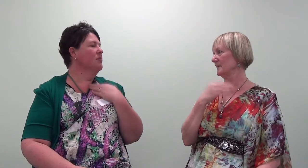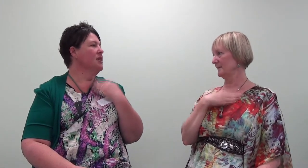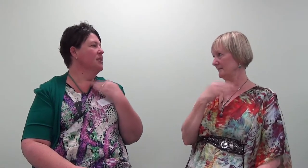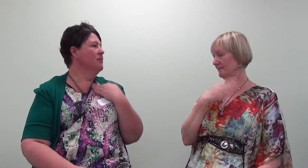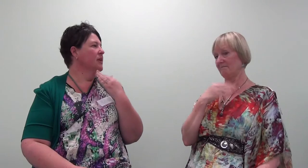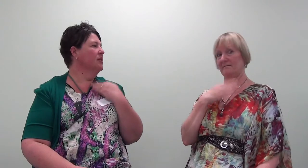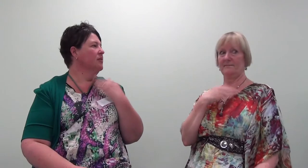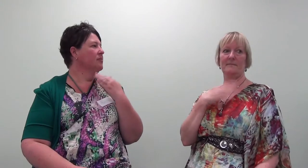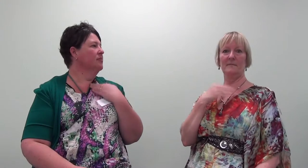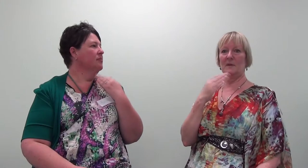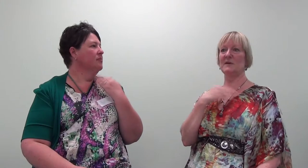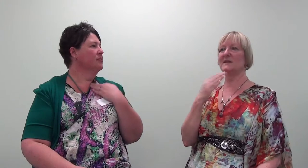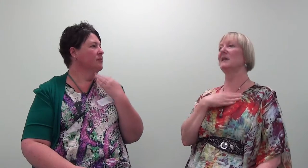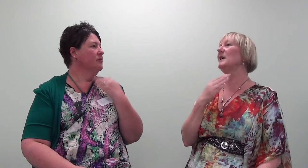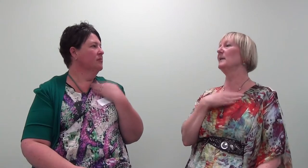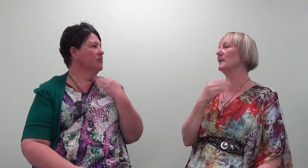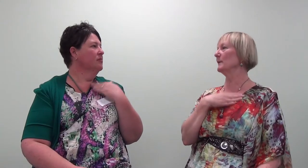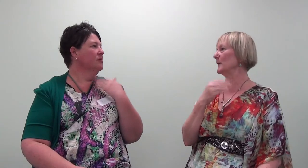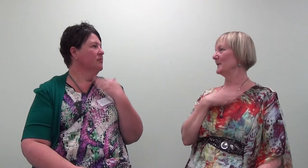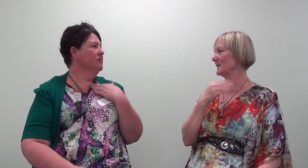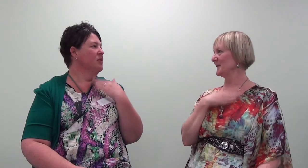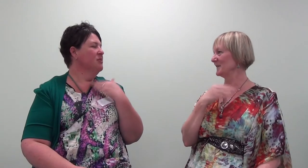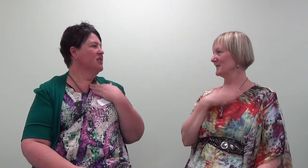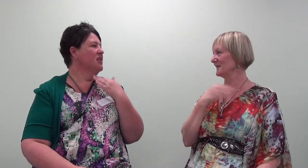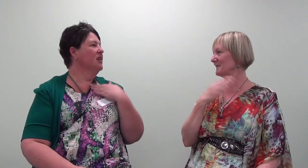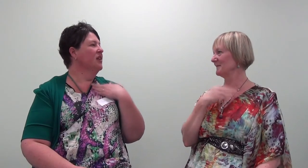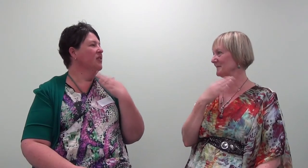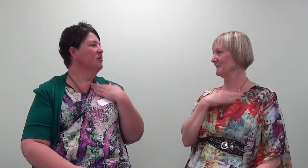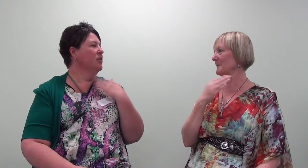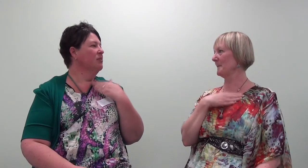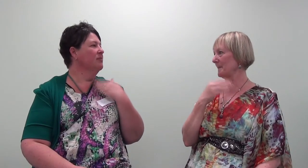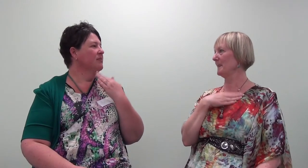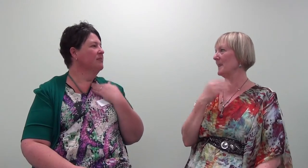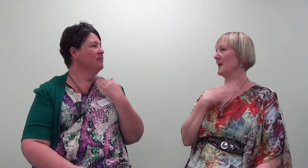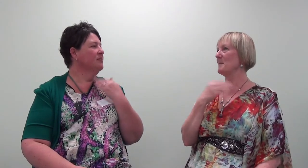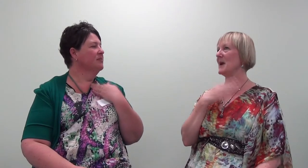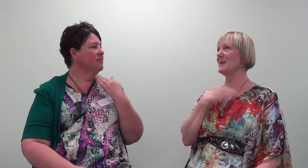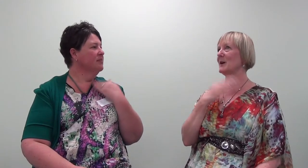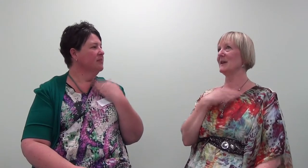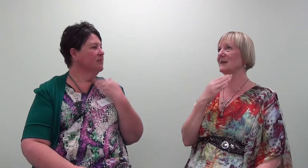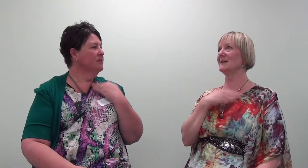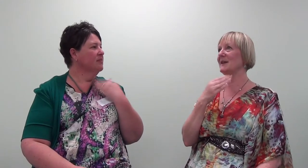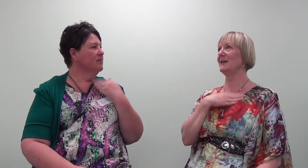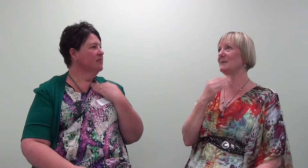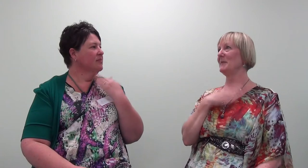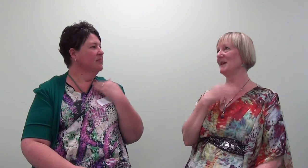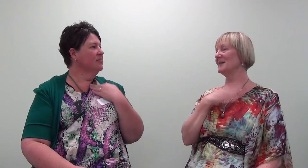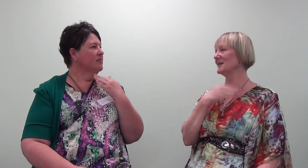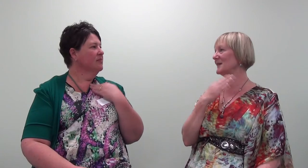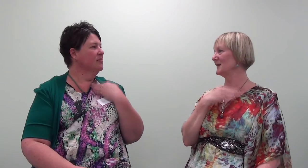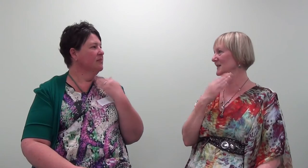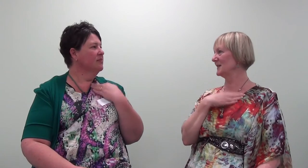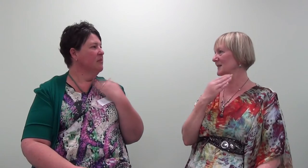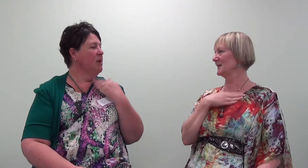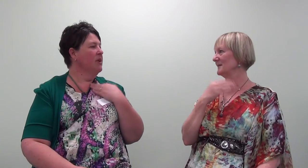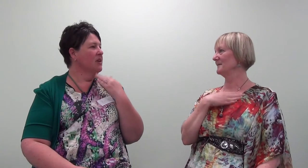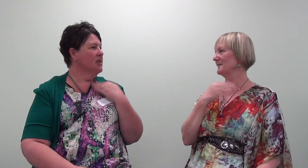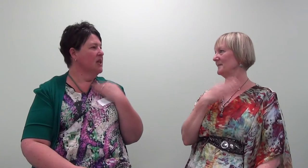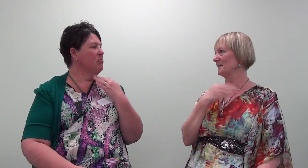in my stomach. I'm just sitting here in a room. I'm just sitting here in a room. Maybe I can send peace. And I'm getting a sound